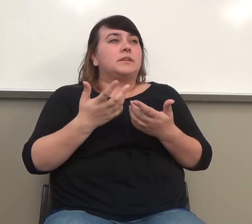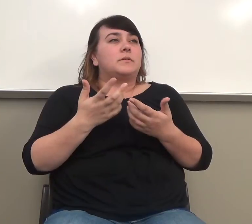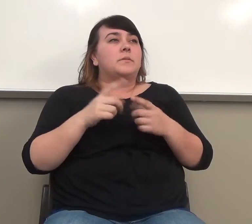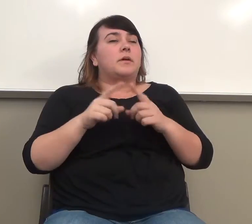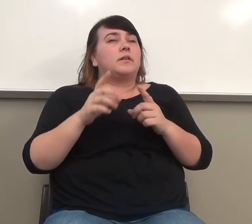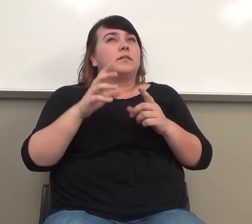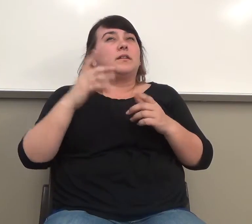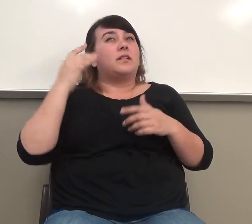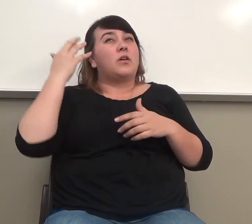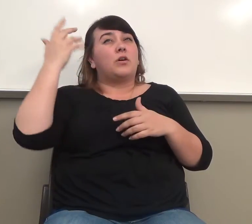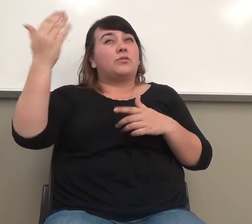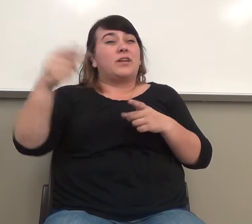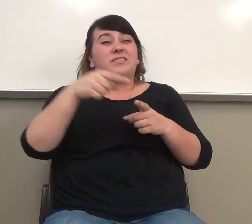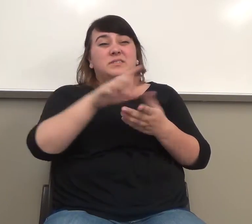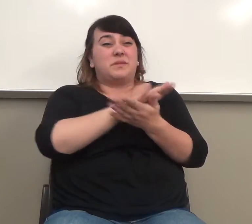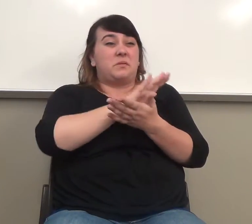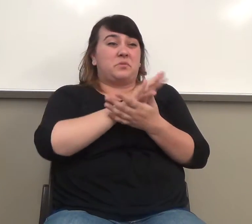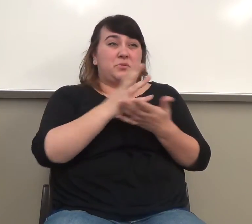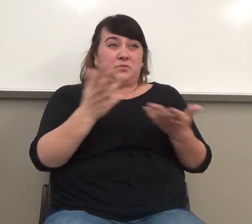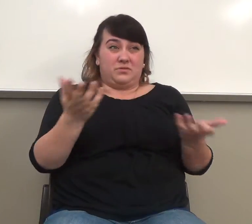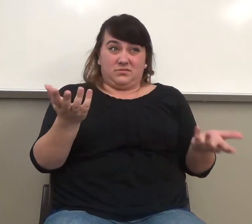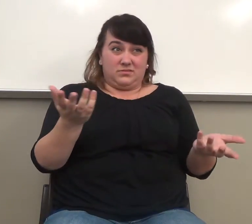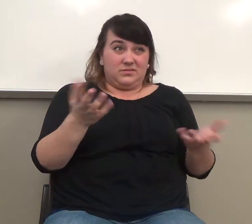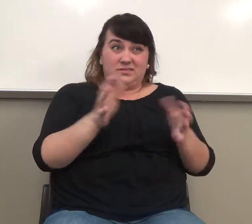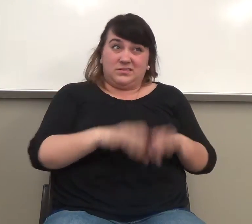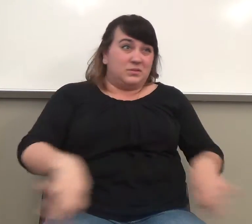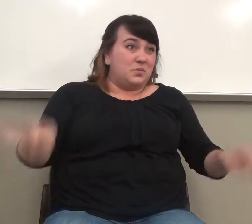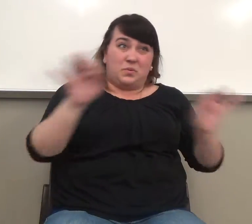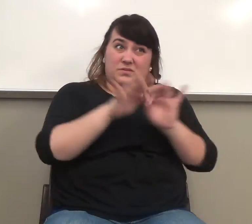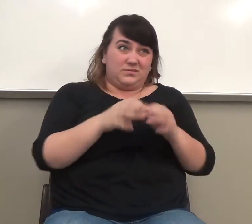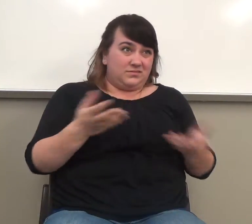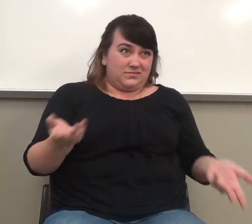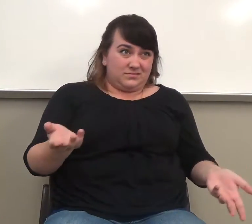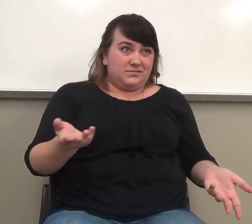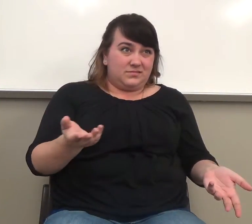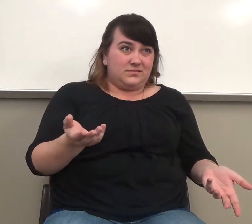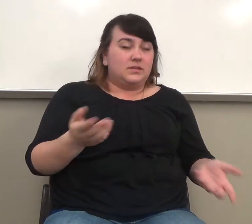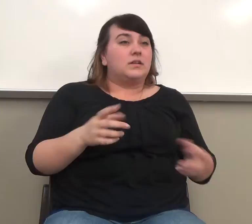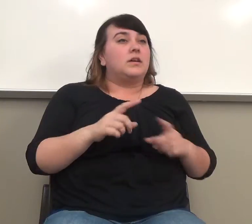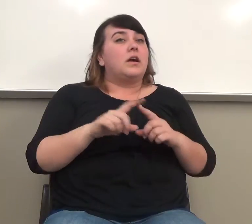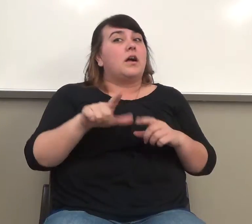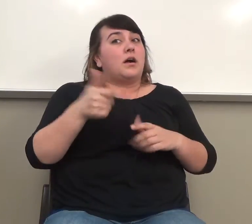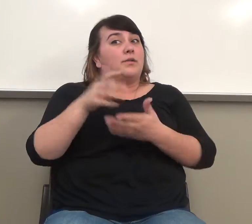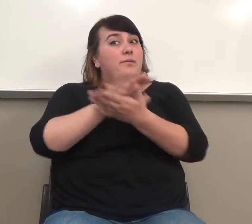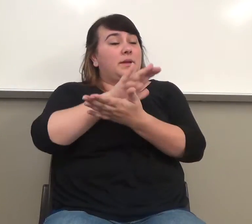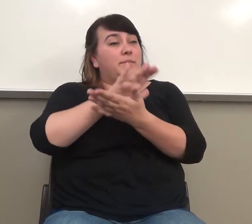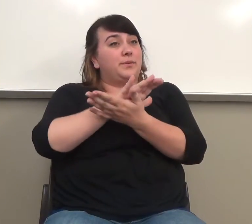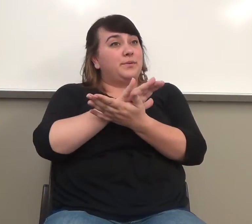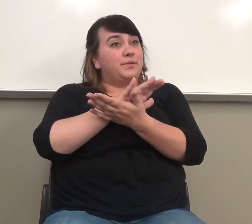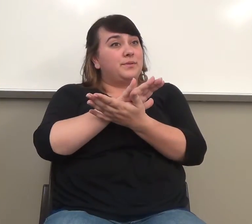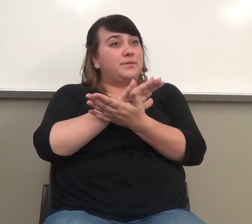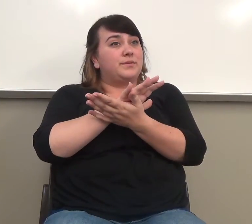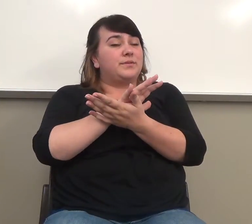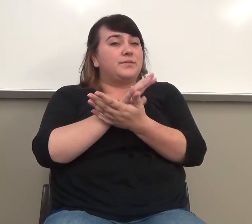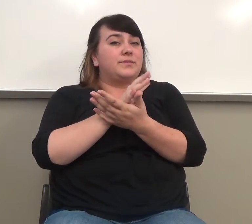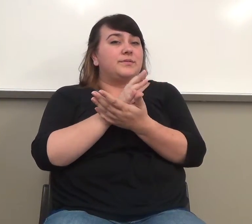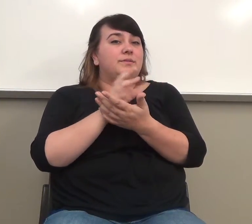run, this paper won't be all that important, but other papers that you write, like we were said, this